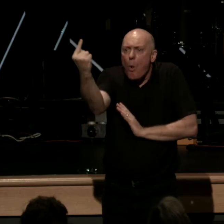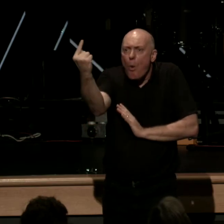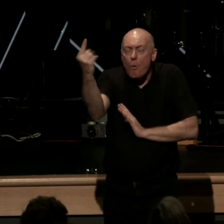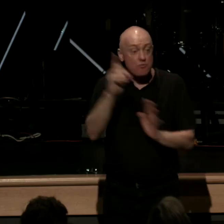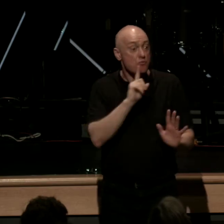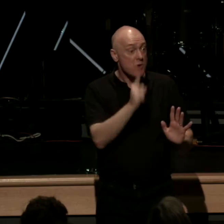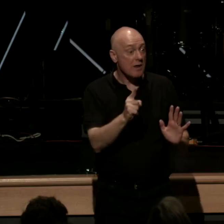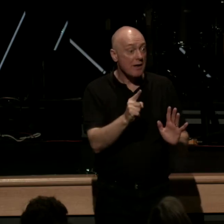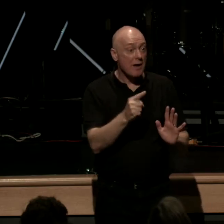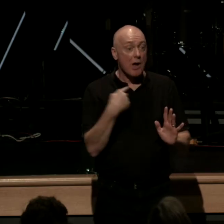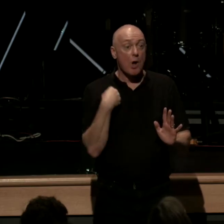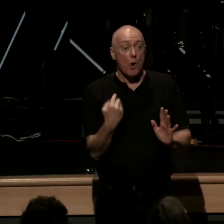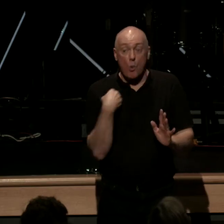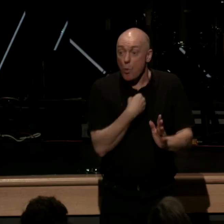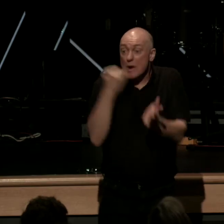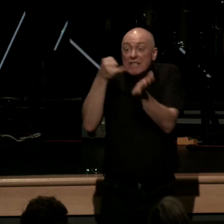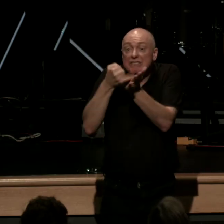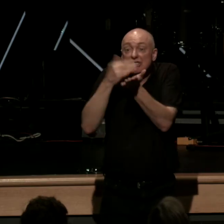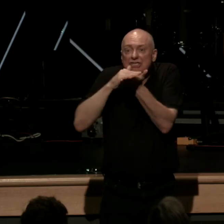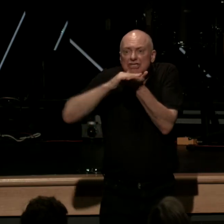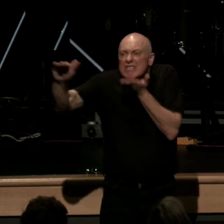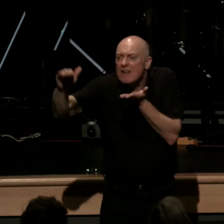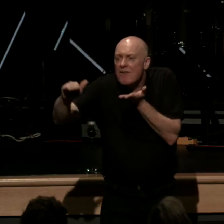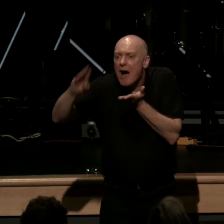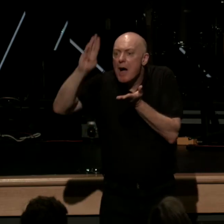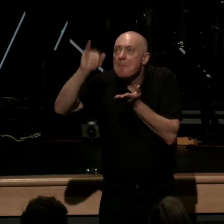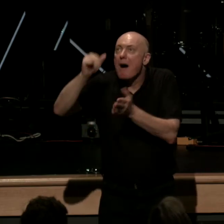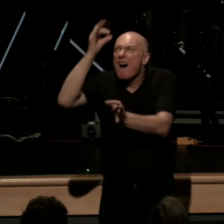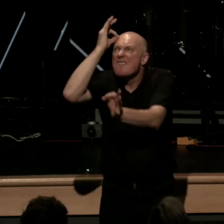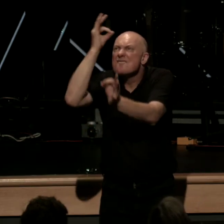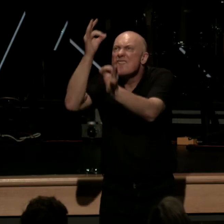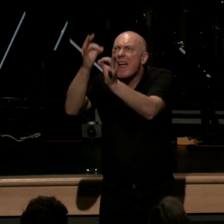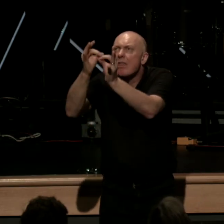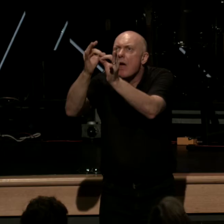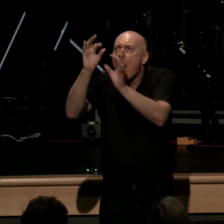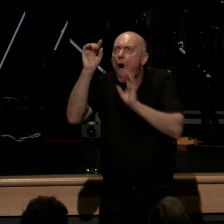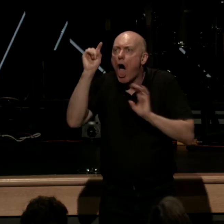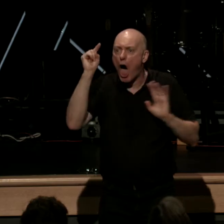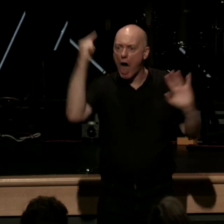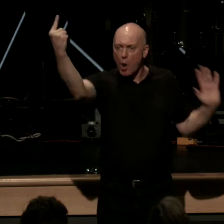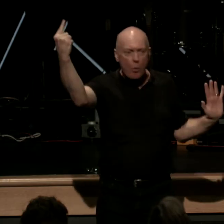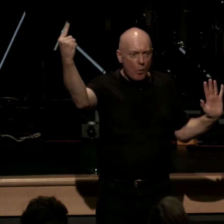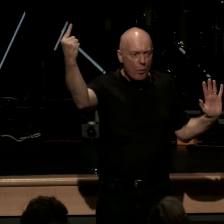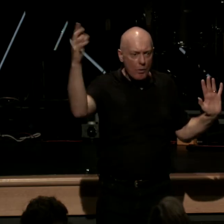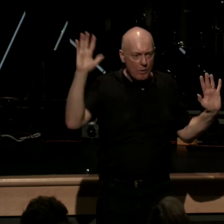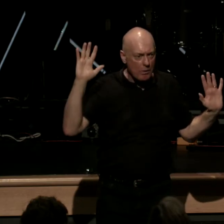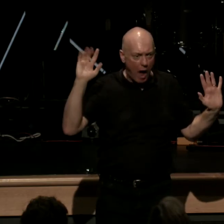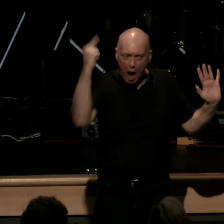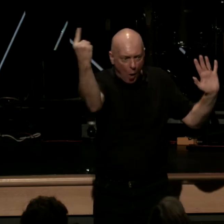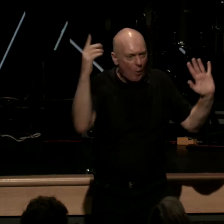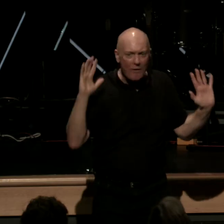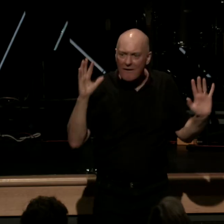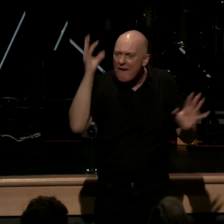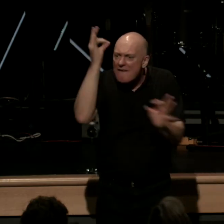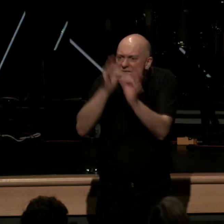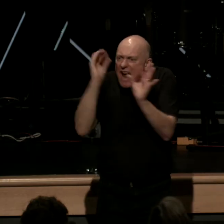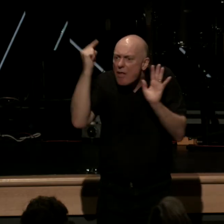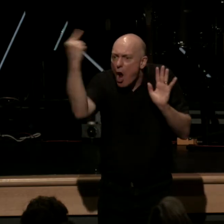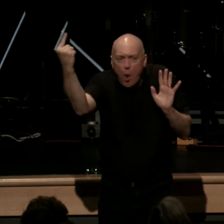we are justified by faith alone faith alone for that we turn in our Bibles